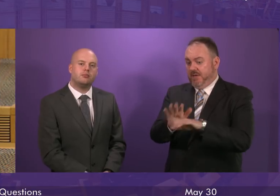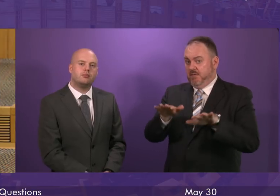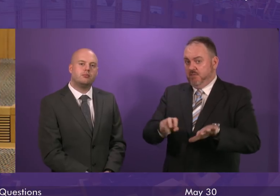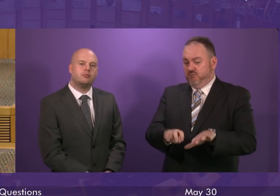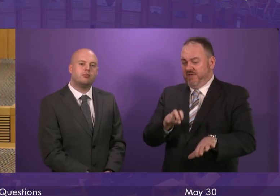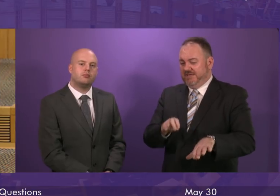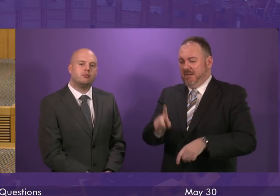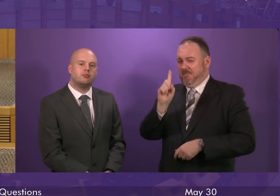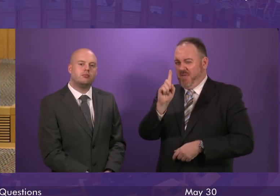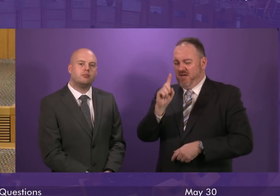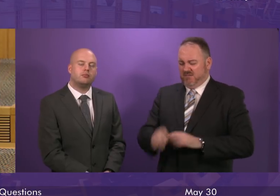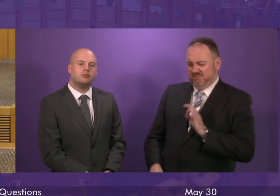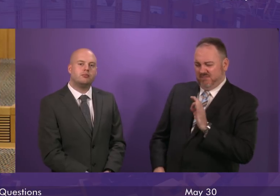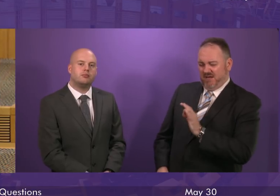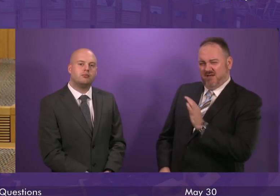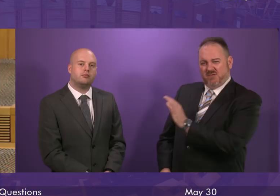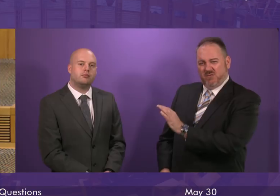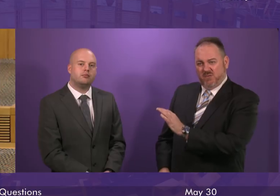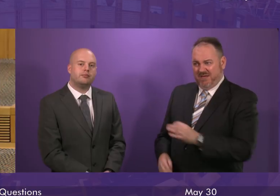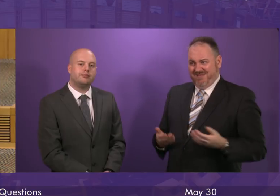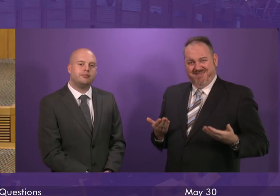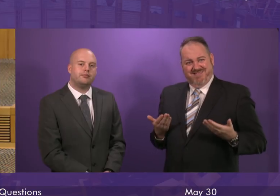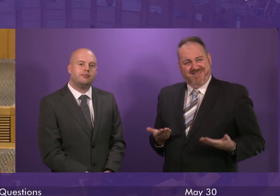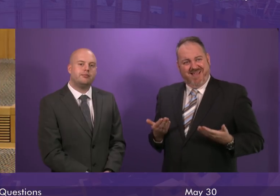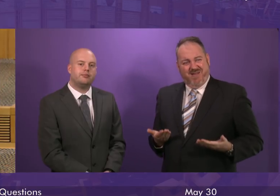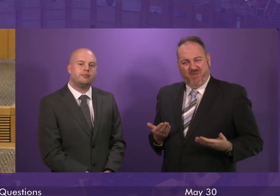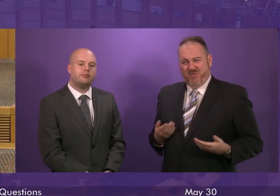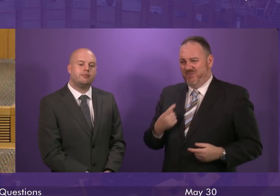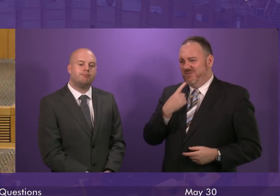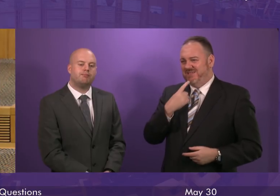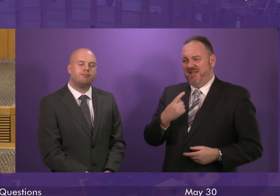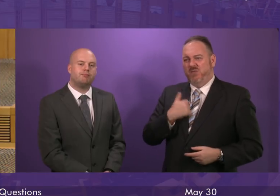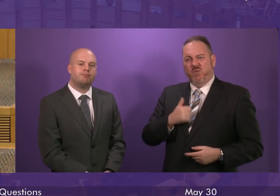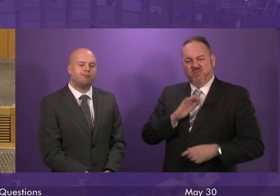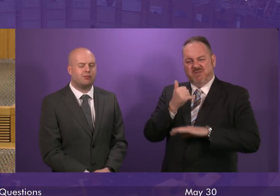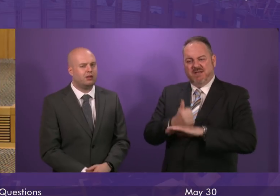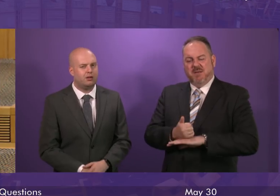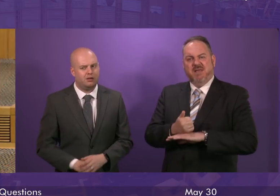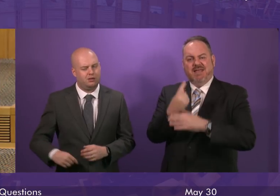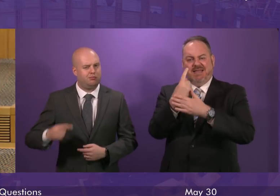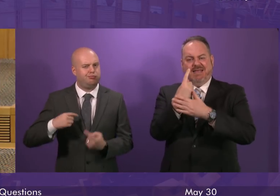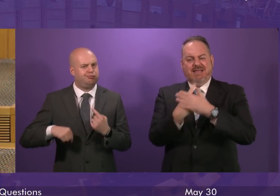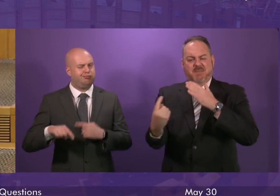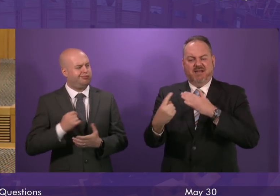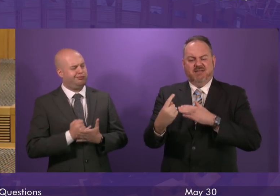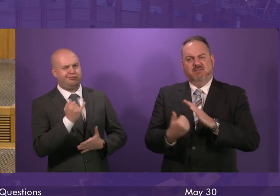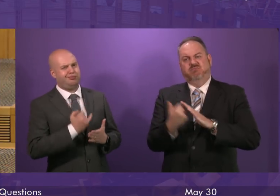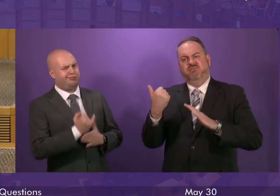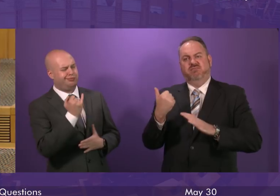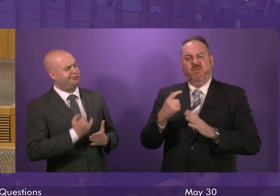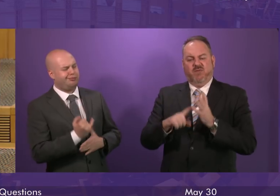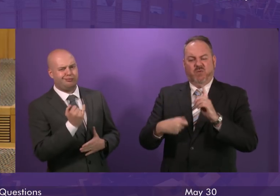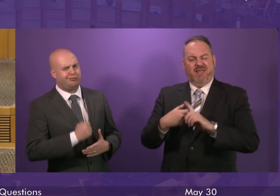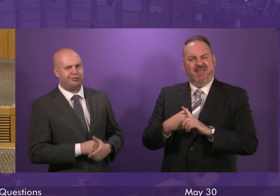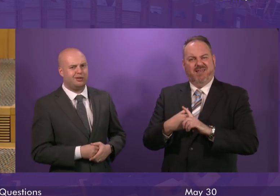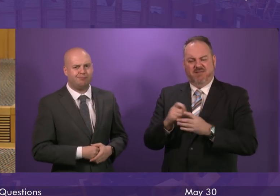Yet the First Minister chose this moment to introduce an independent referendum bill that divides